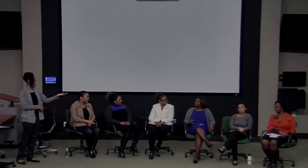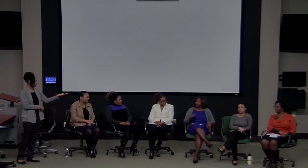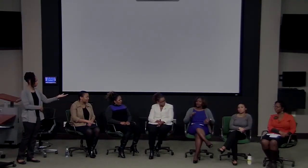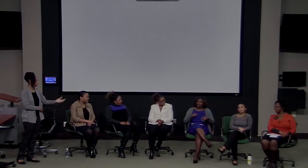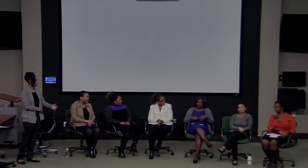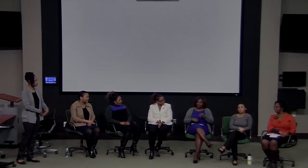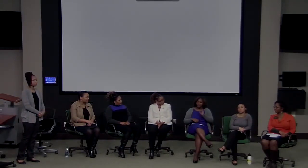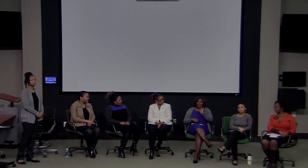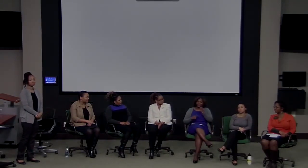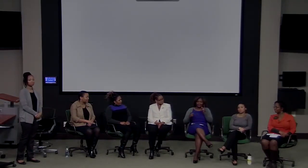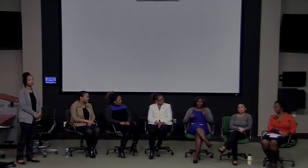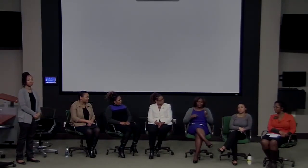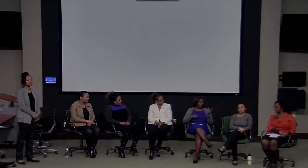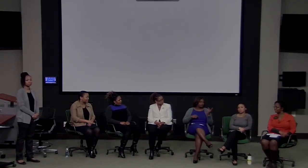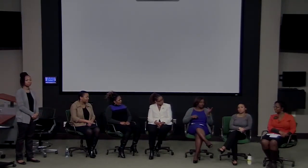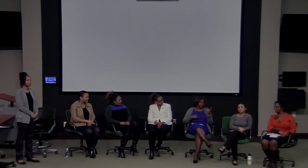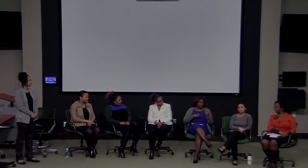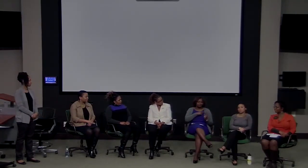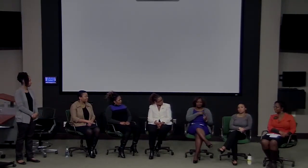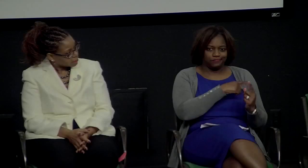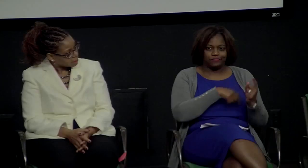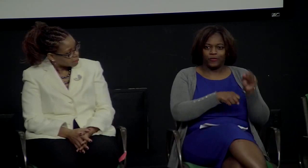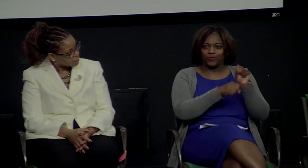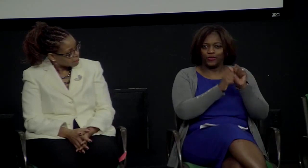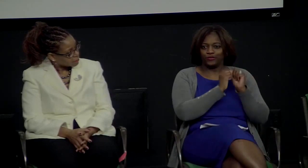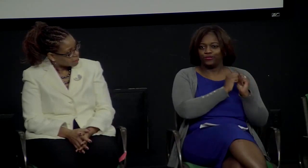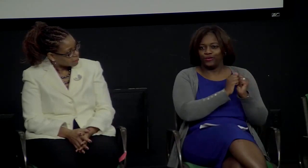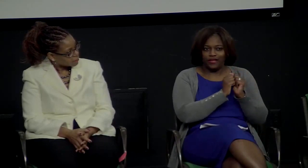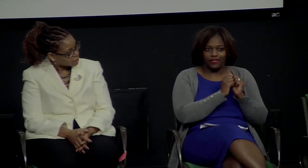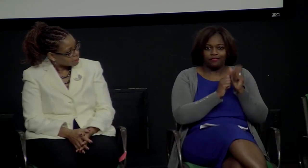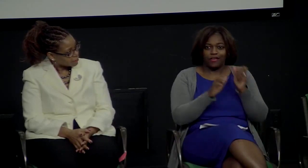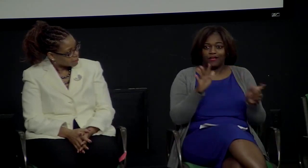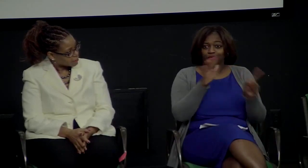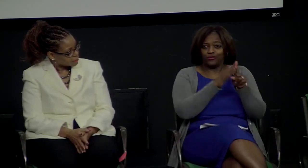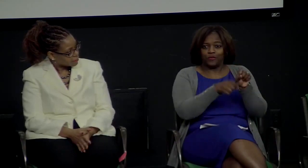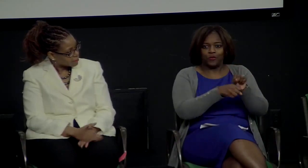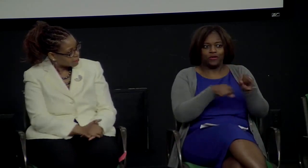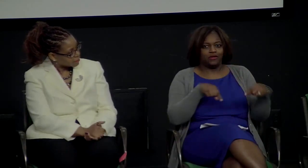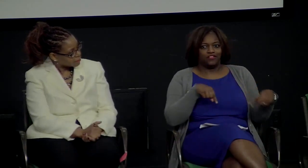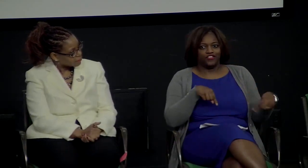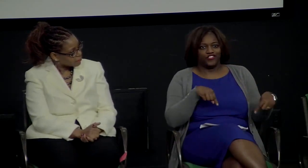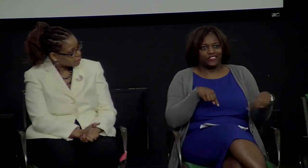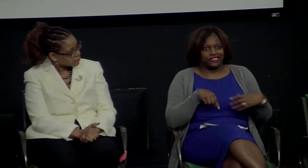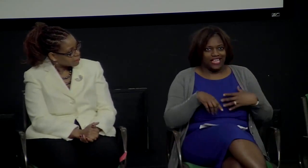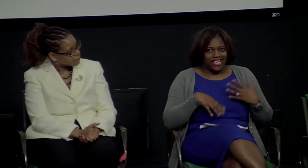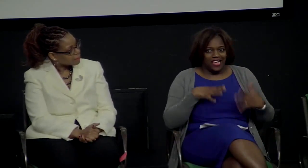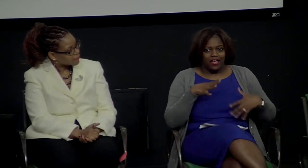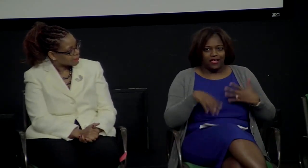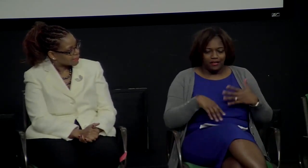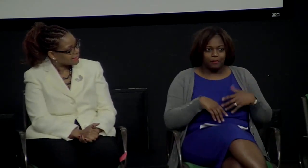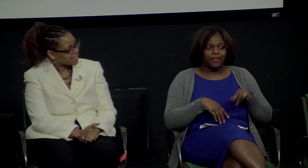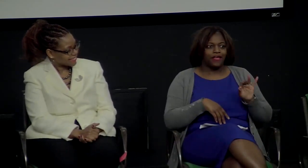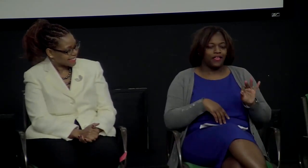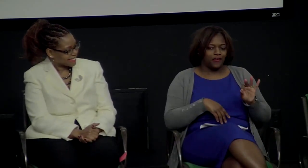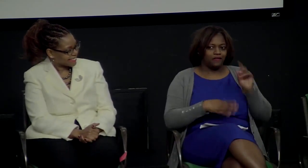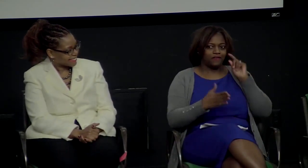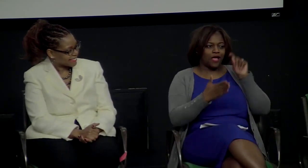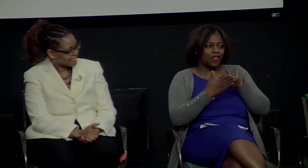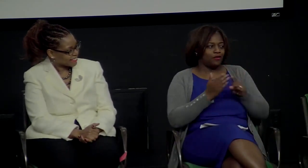I want to add one other comment. I remember when Tiffany and I actually were working together and I remember being very